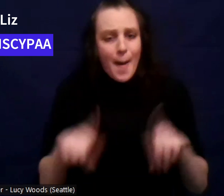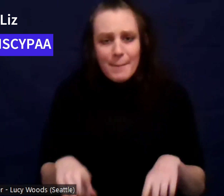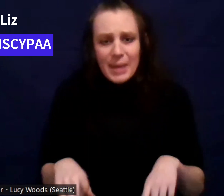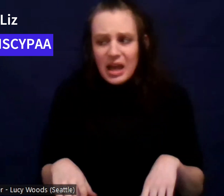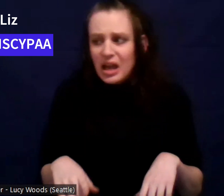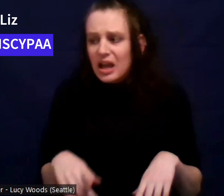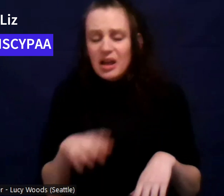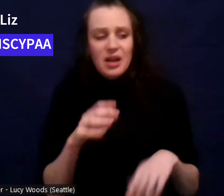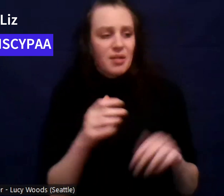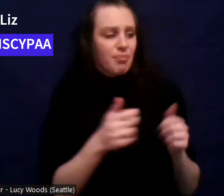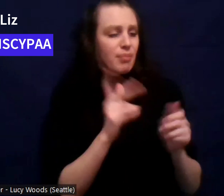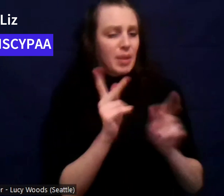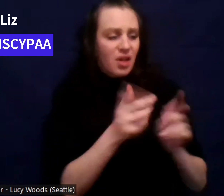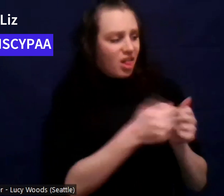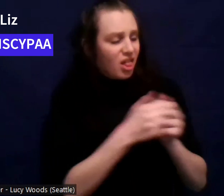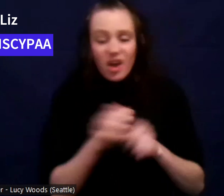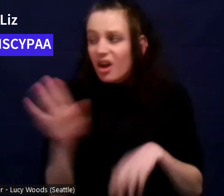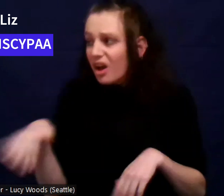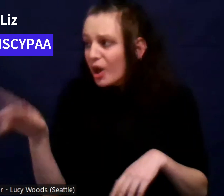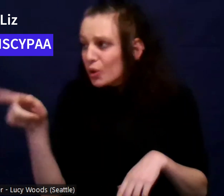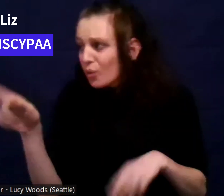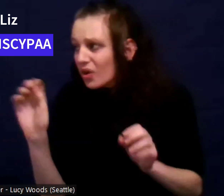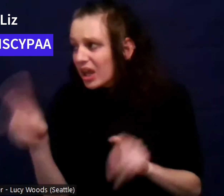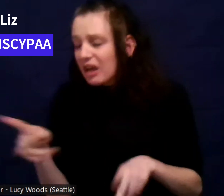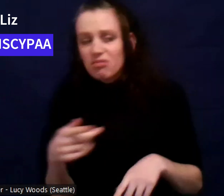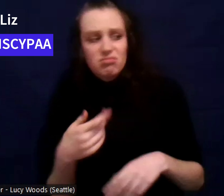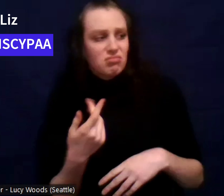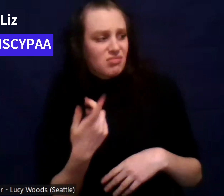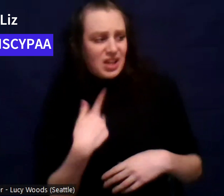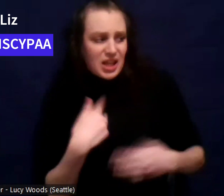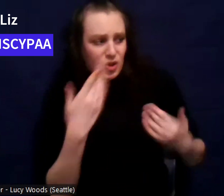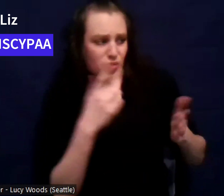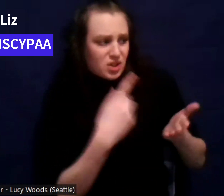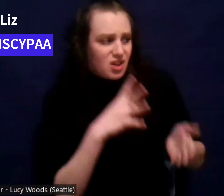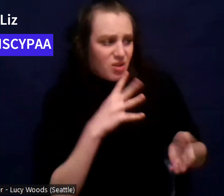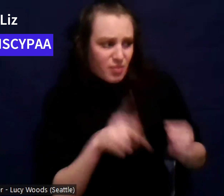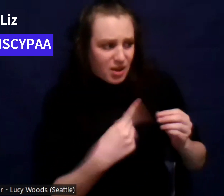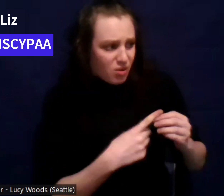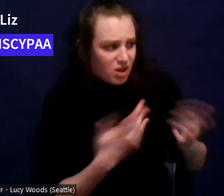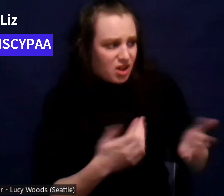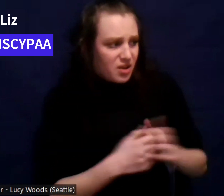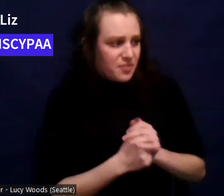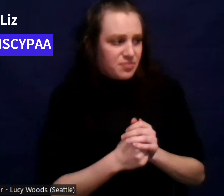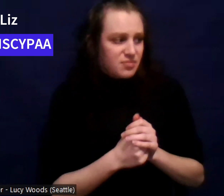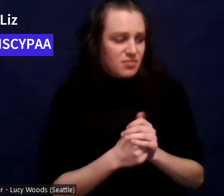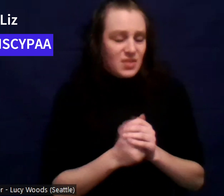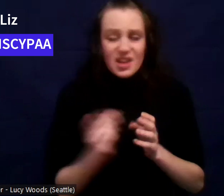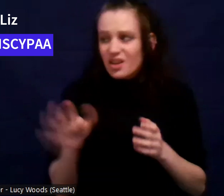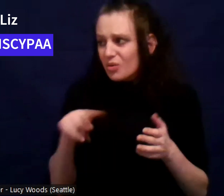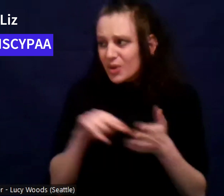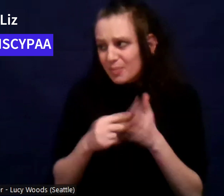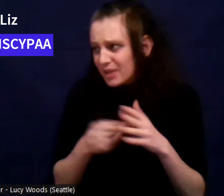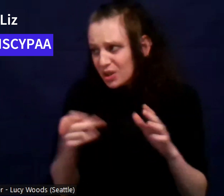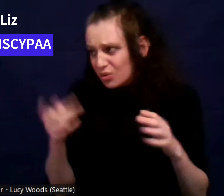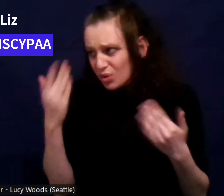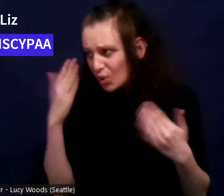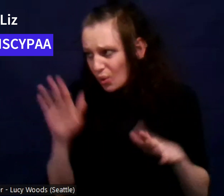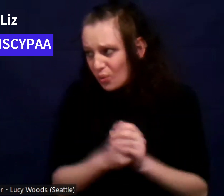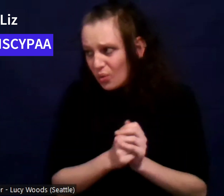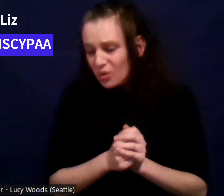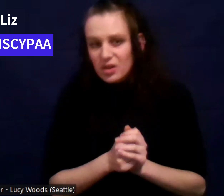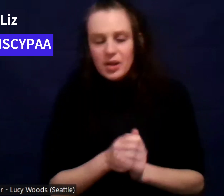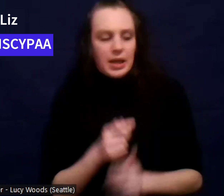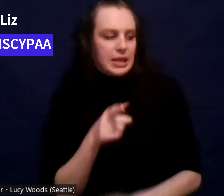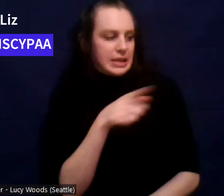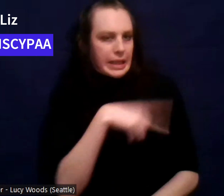you okay? And I was like, what are you talking about? And of course, none of us had any experience with drinking. So they were like, what do you mean? Like, you don't know? Like no one knew that was a thing to black